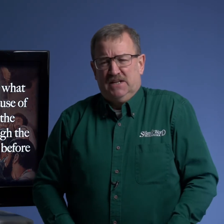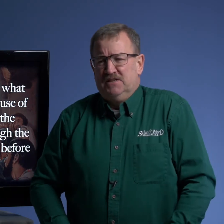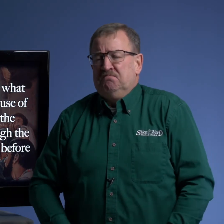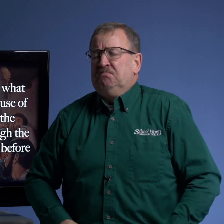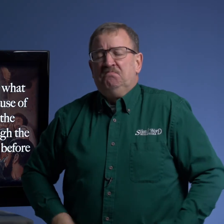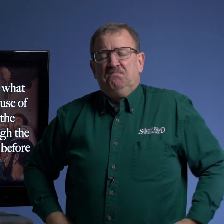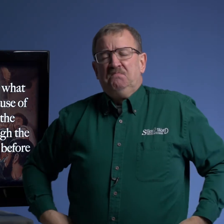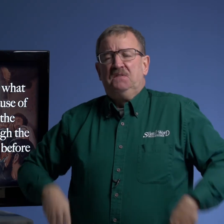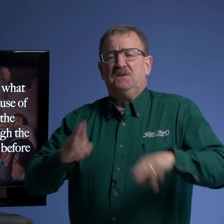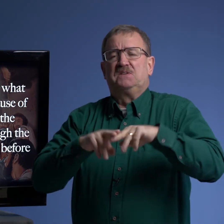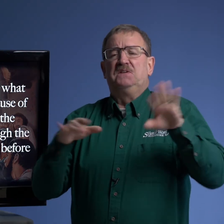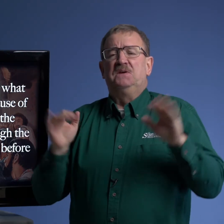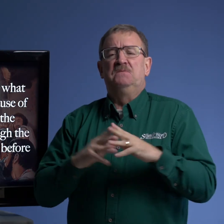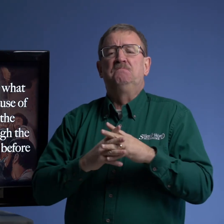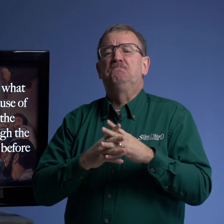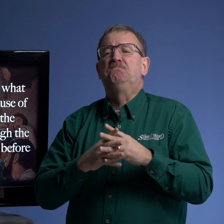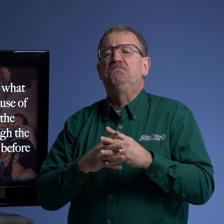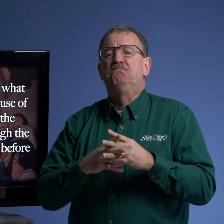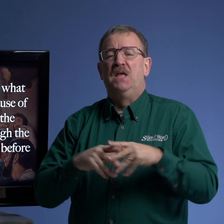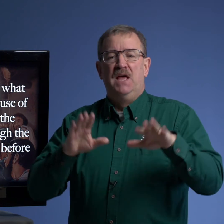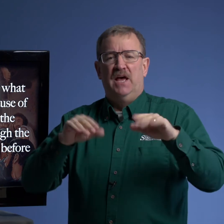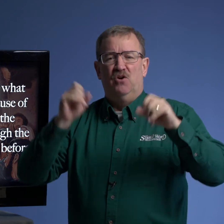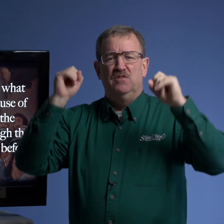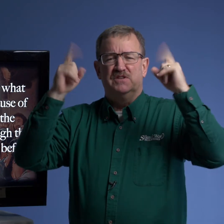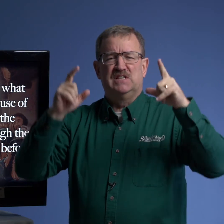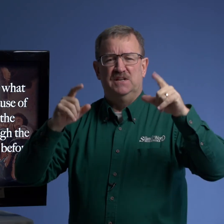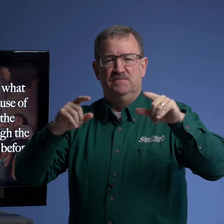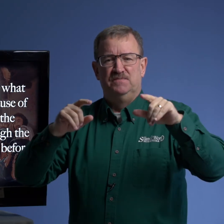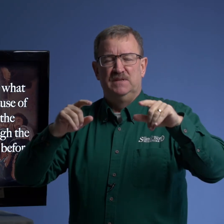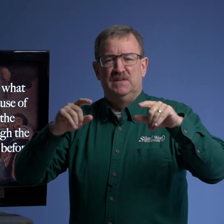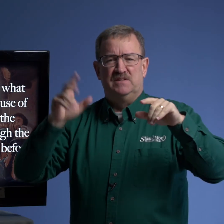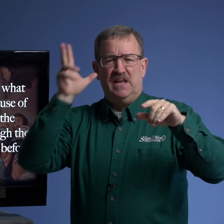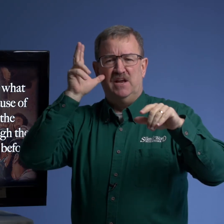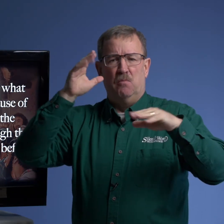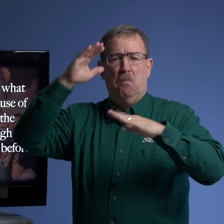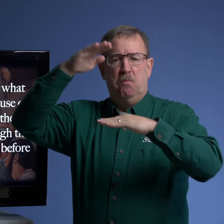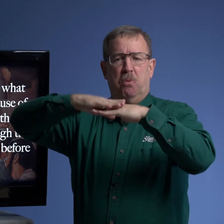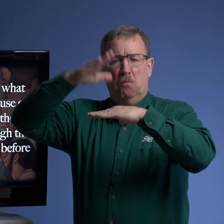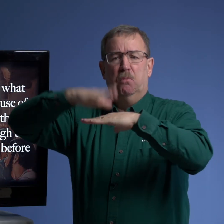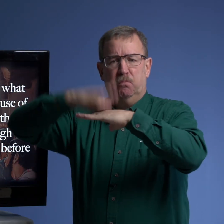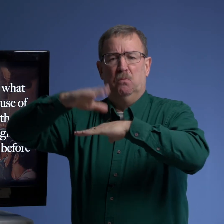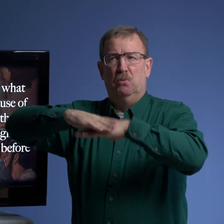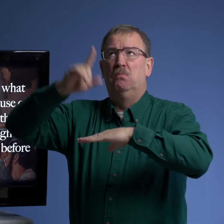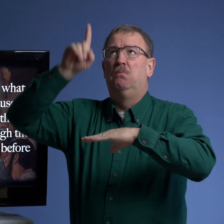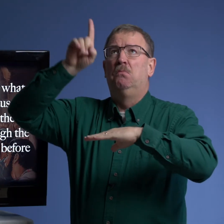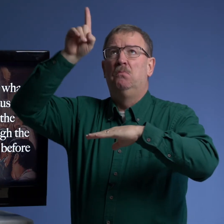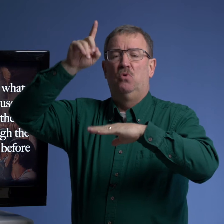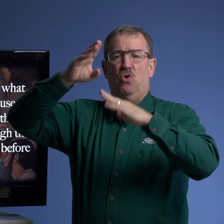they're sitting there and all of a sudden they hear boom boom boom boom boom on